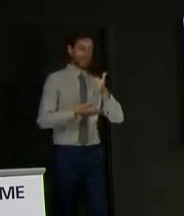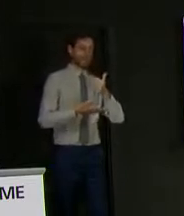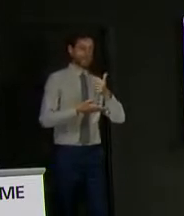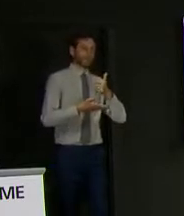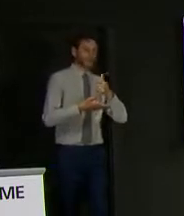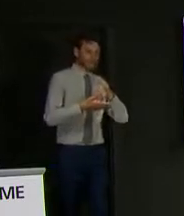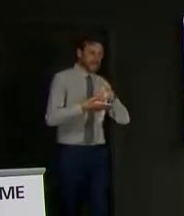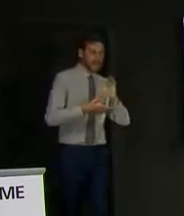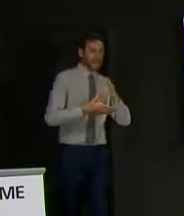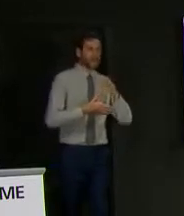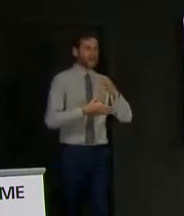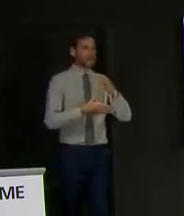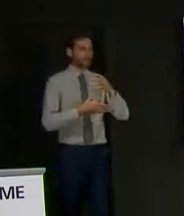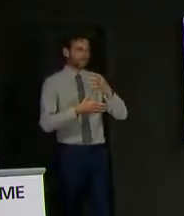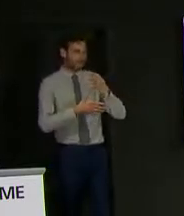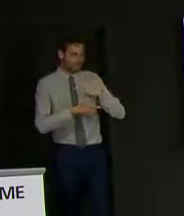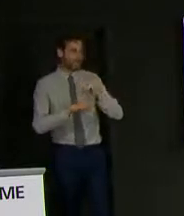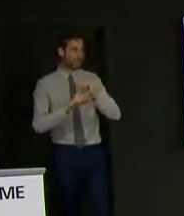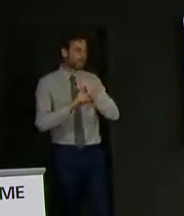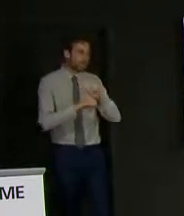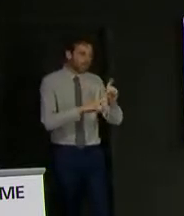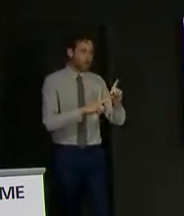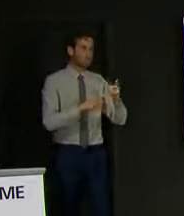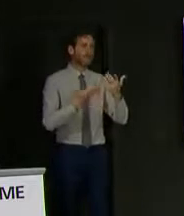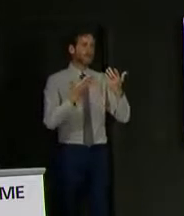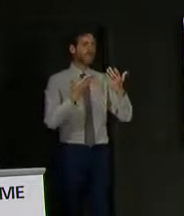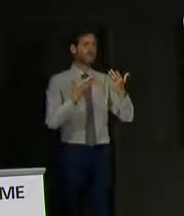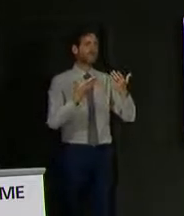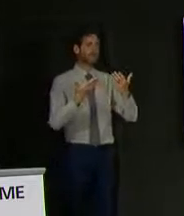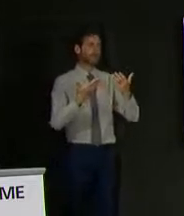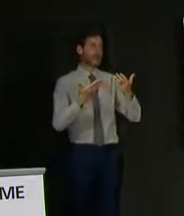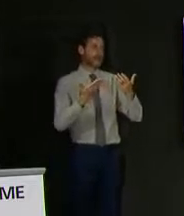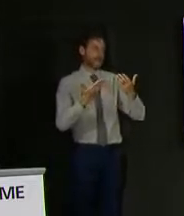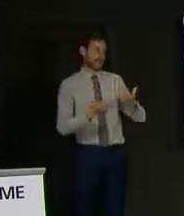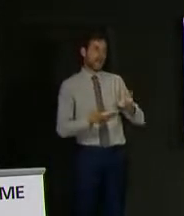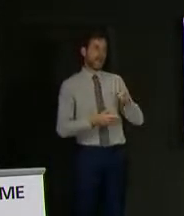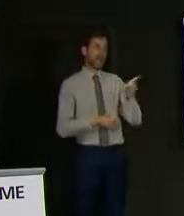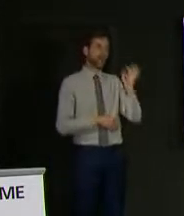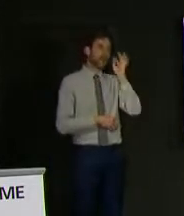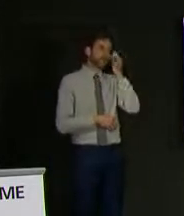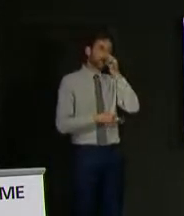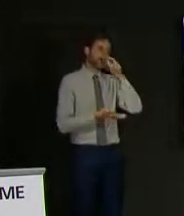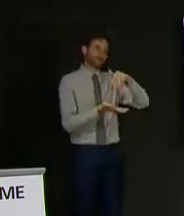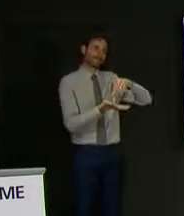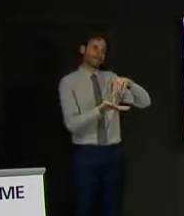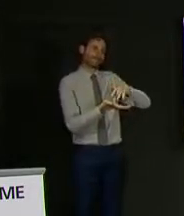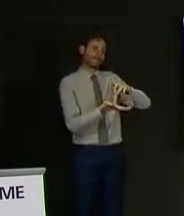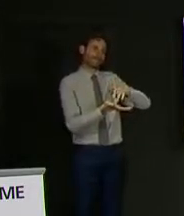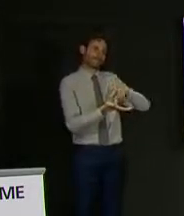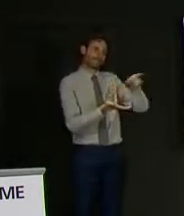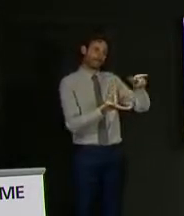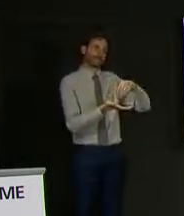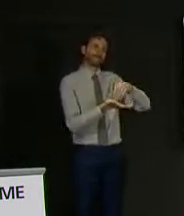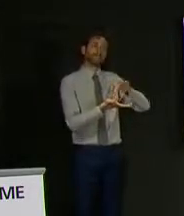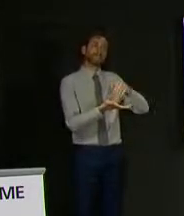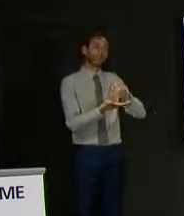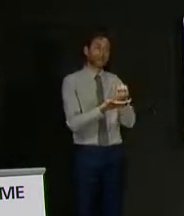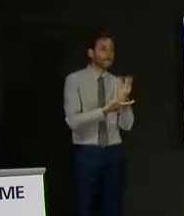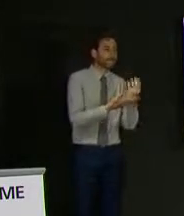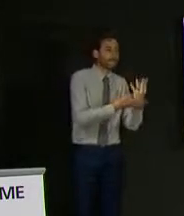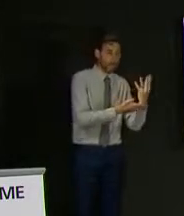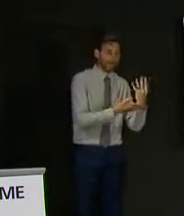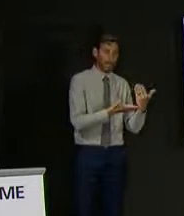centres which exist to sell plants are able to sell clothes. But people who run independent retail